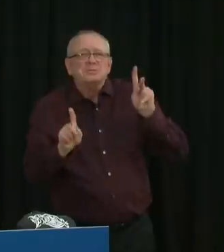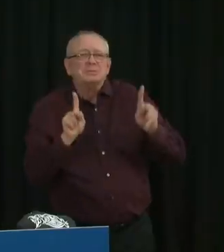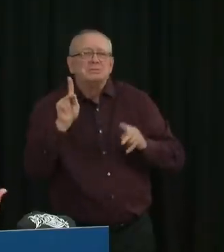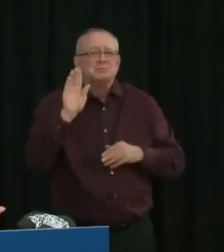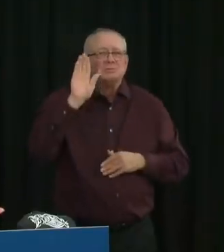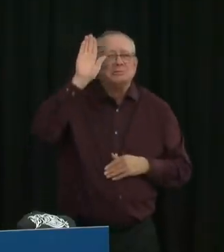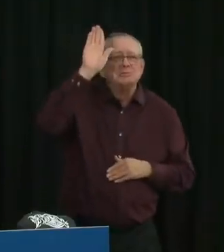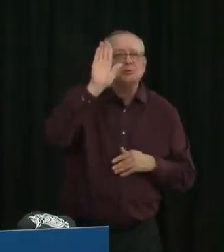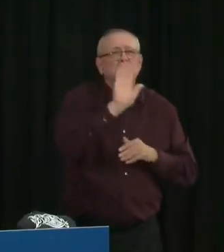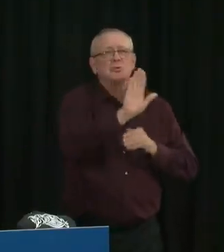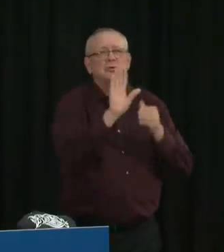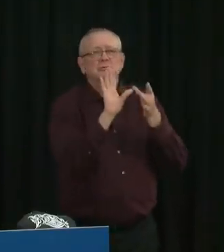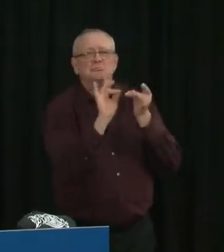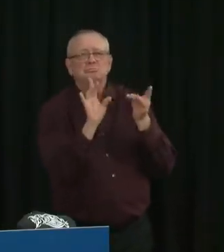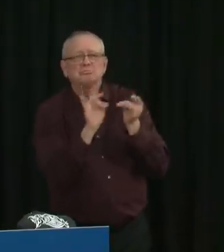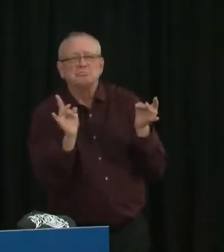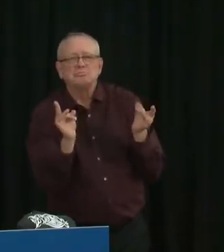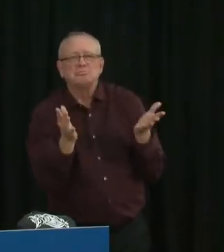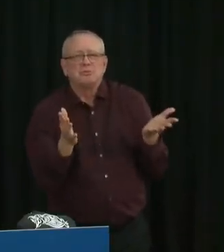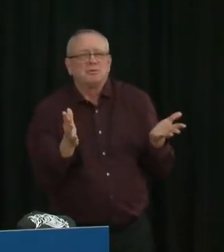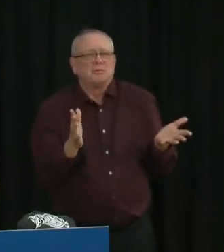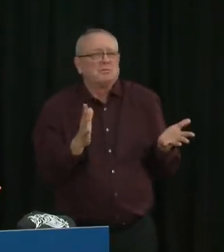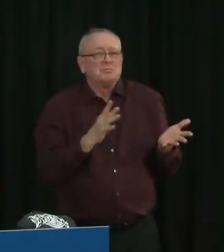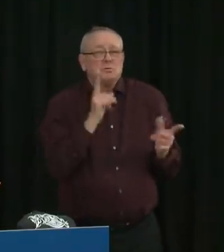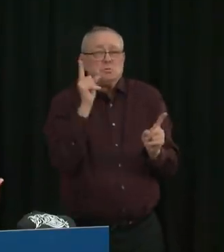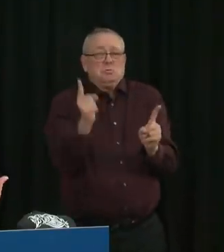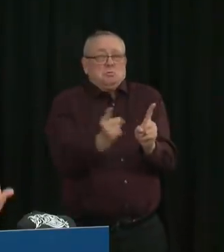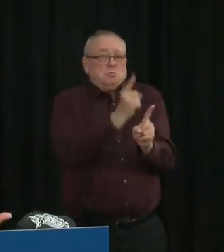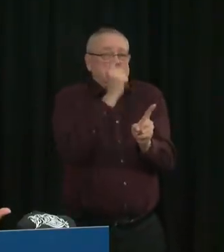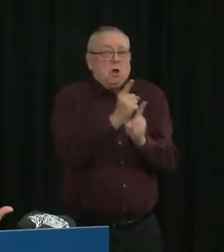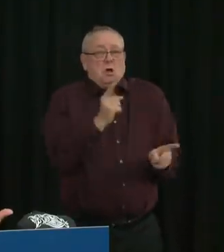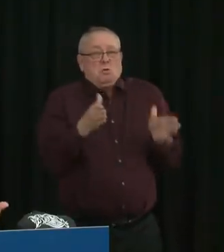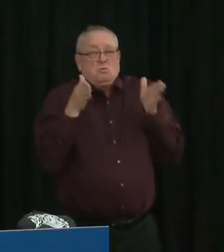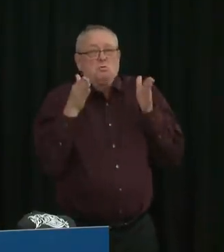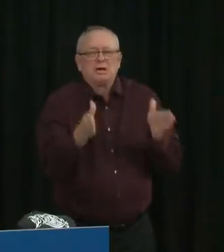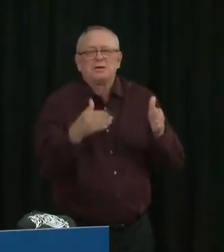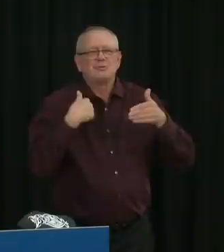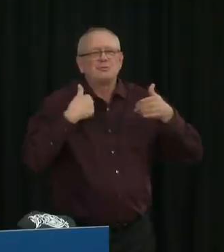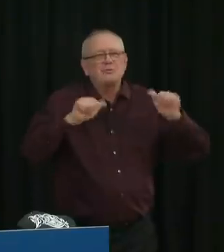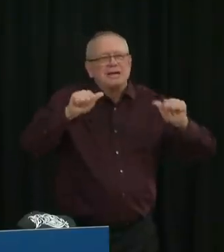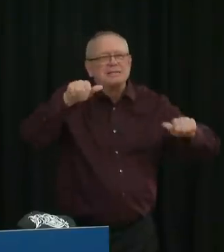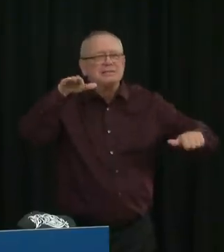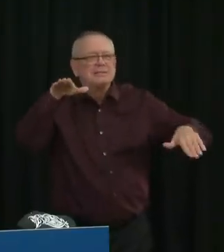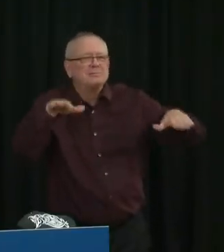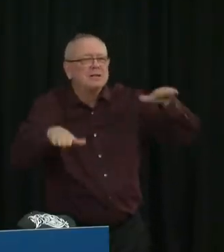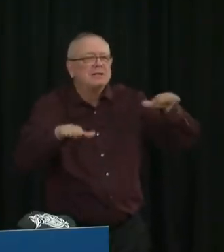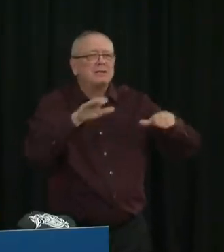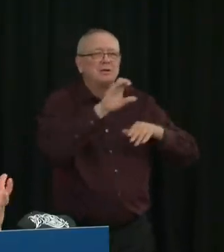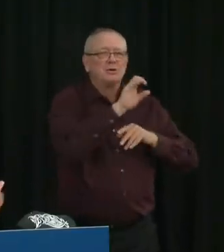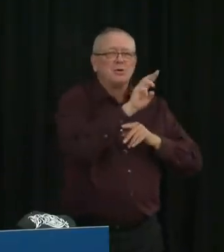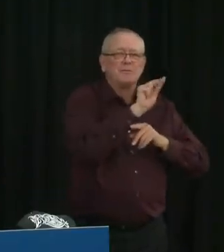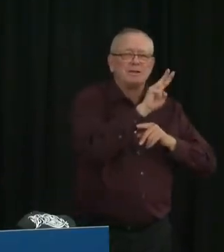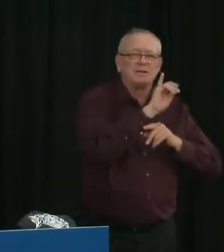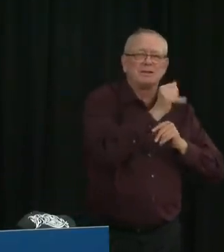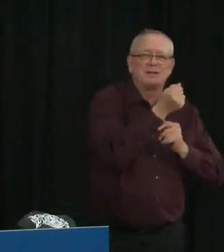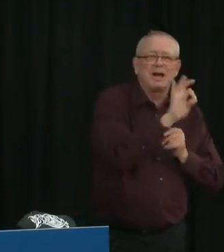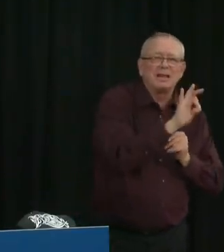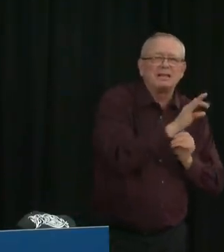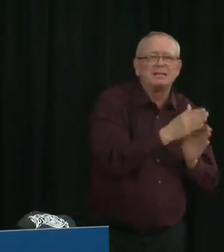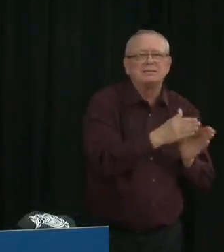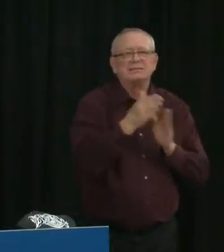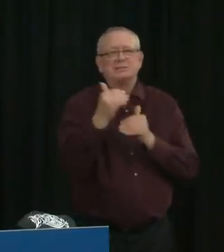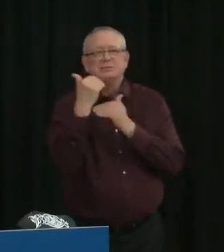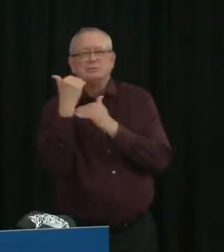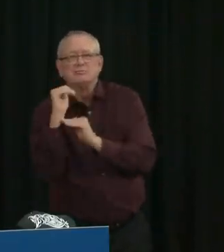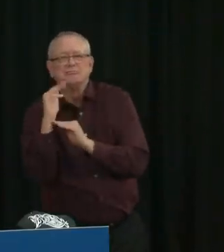perfect path and we're trying to do our best to balance COVID-19 impacts and the impacts of restrictions and trying to find the best